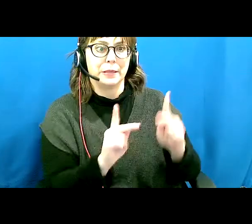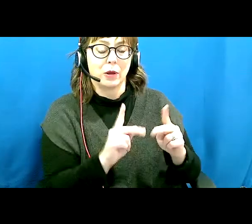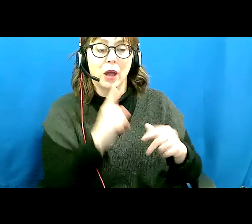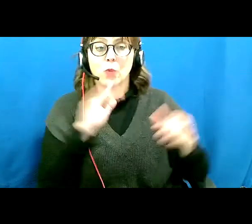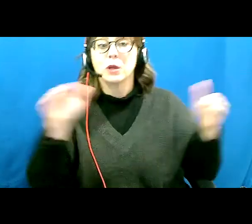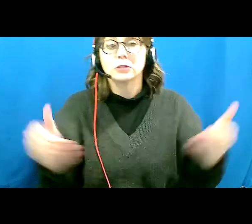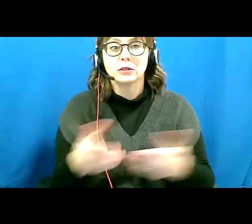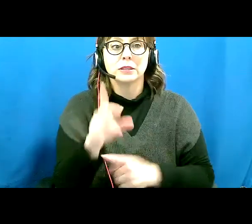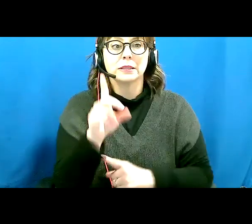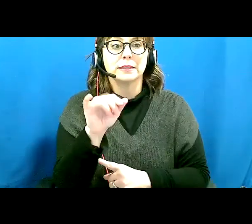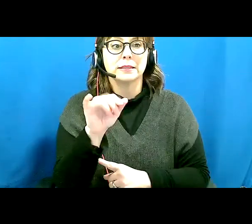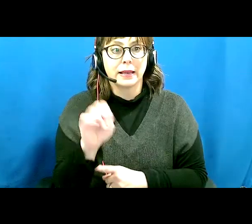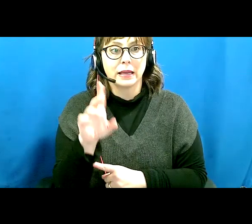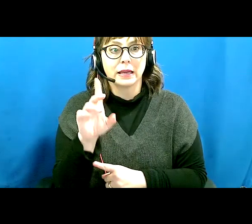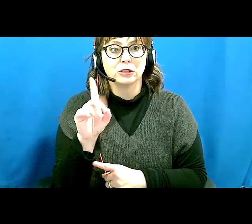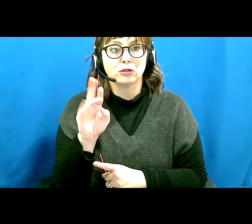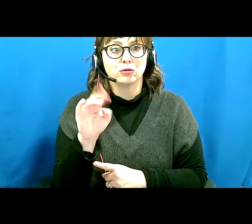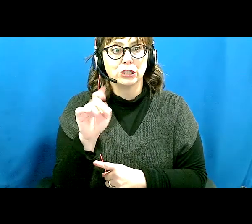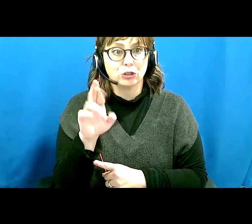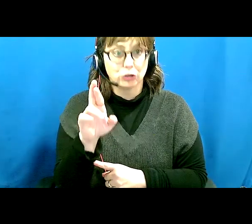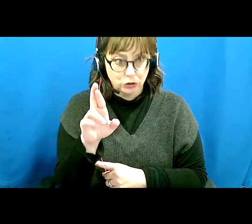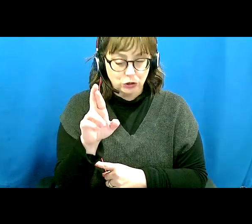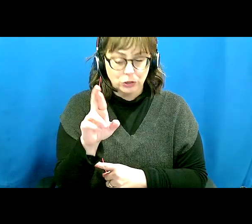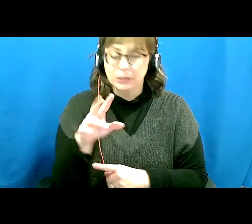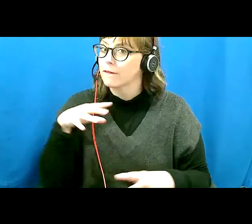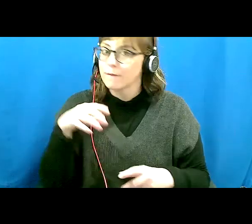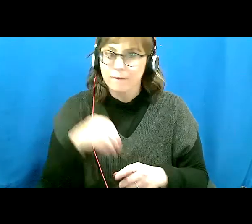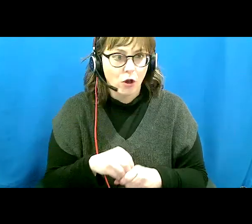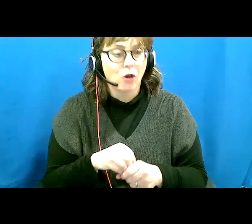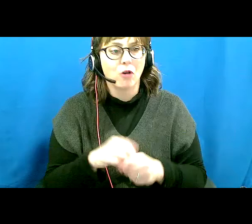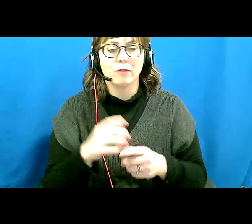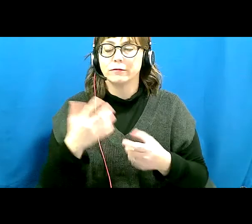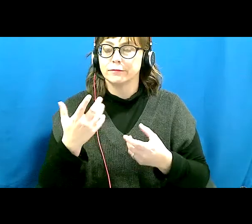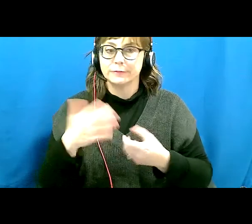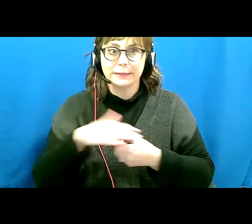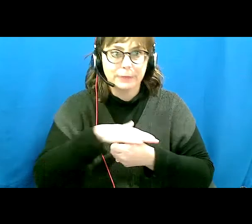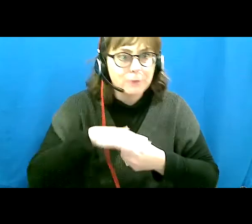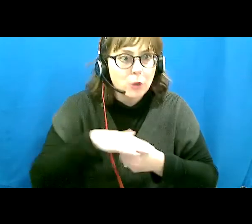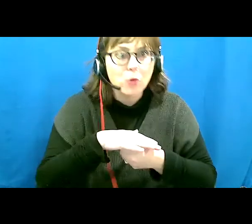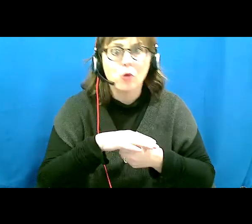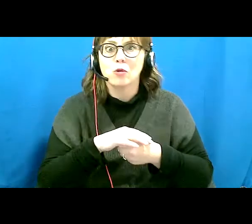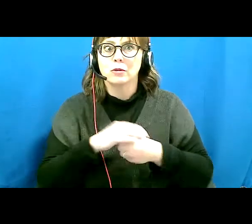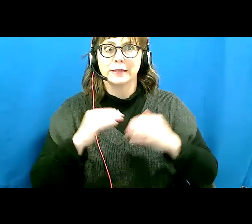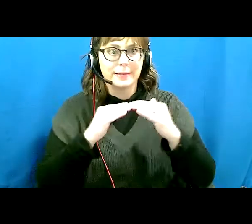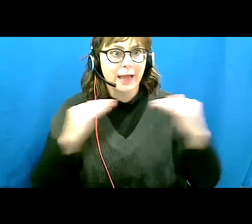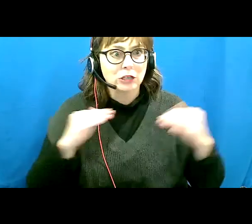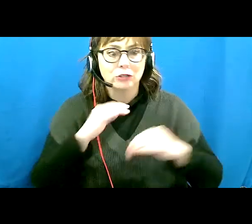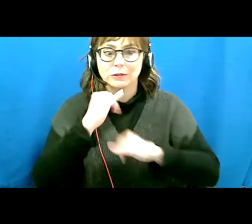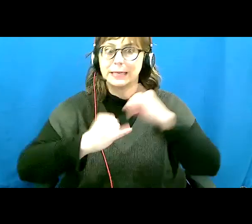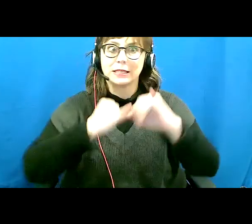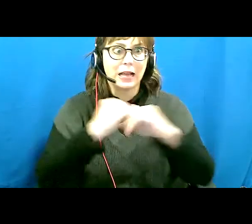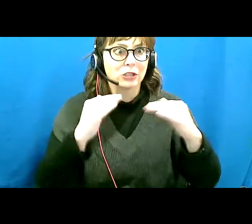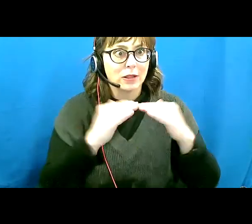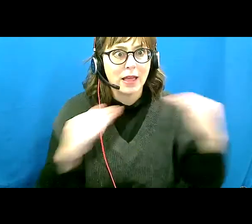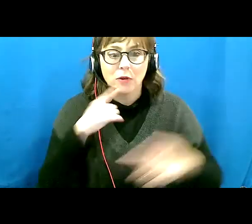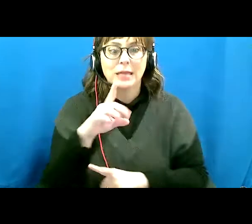Diane Dredger has been involved in the disability rights movement at the local, national, and international levels for 40 years with